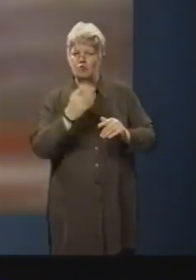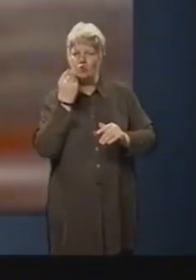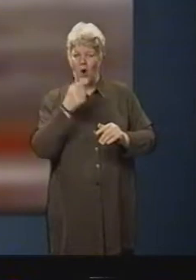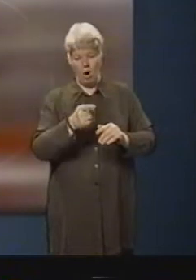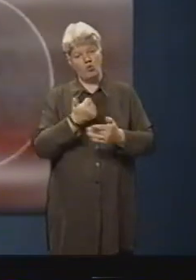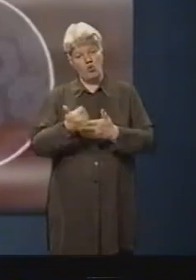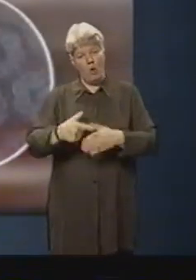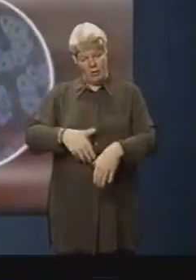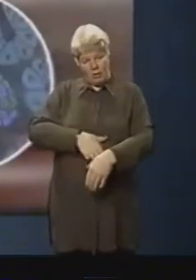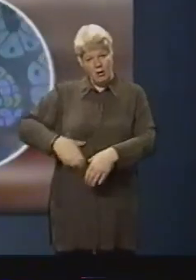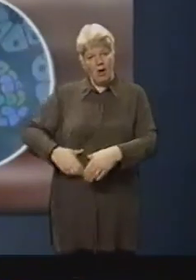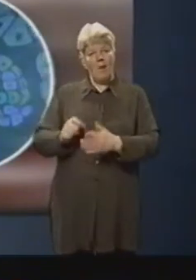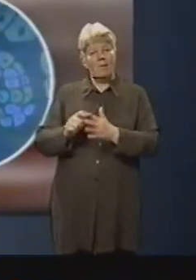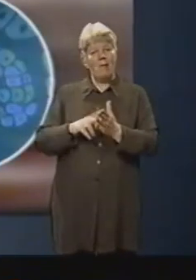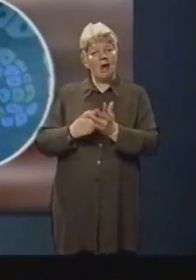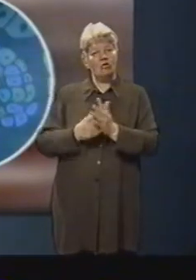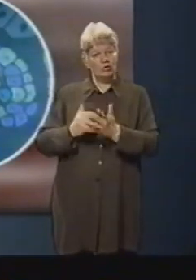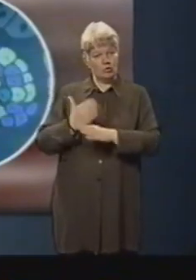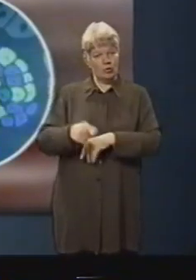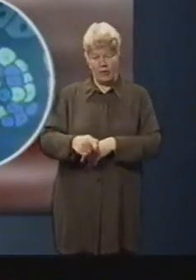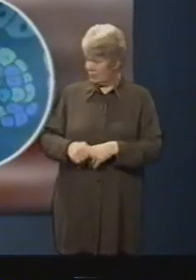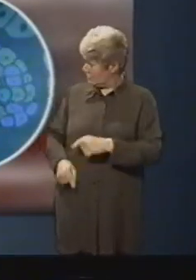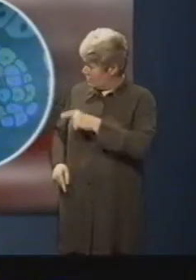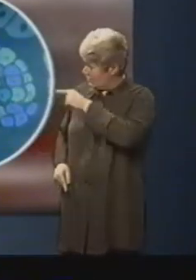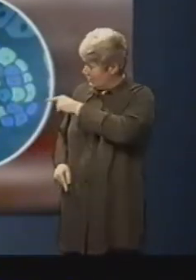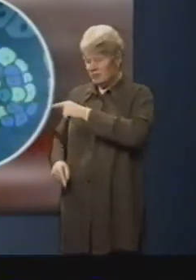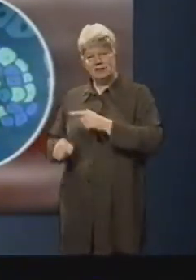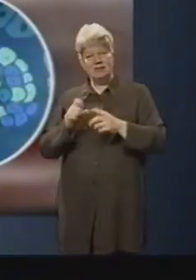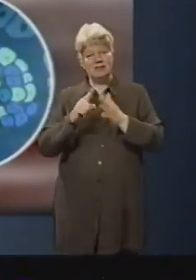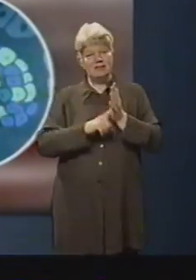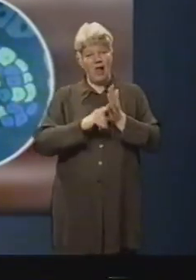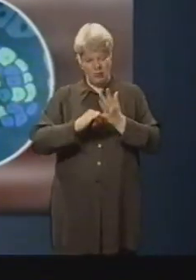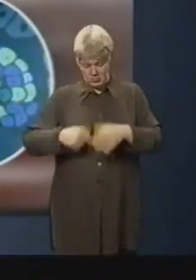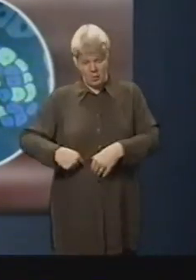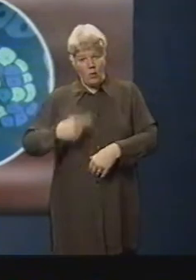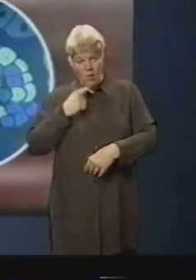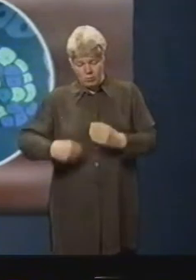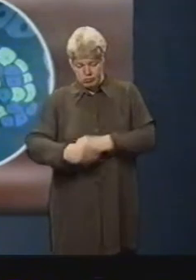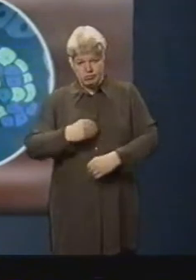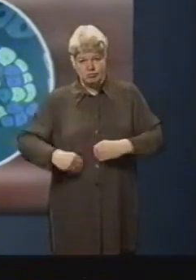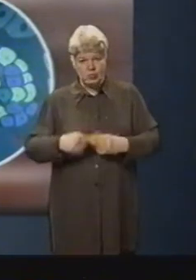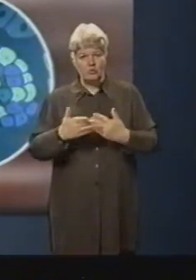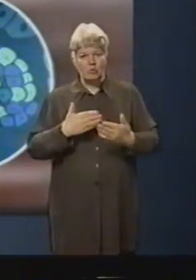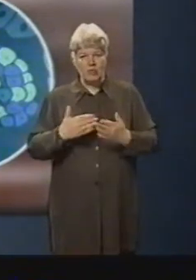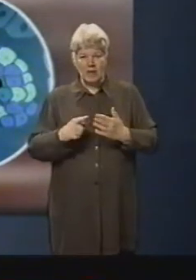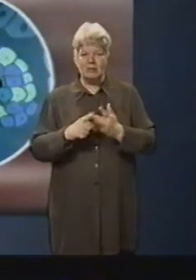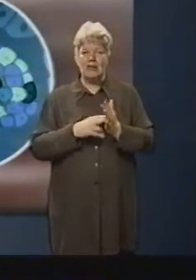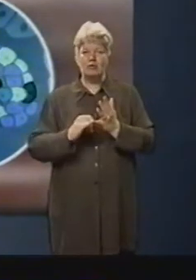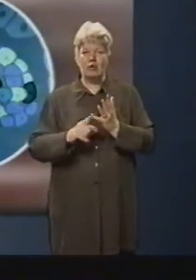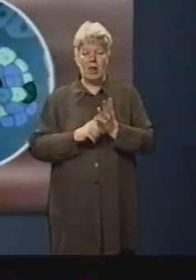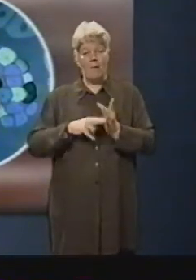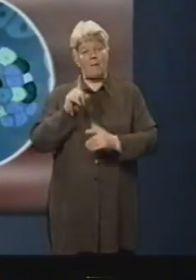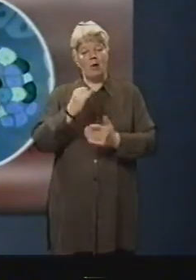The beta cells in the pancreas are responsible for producing insulin, but in a person with type 1 diabetes, those cells have been